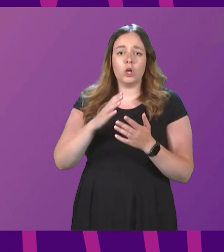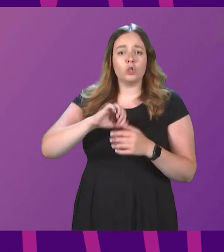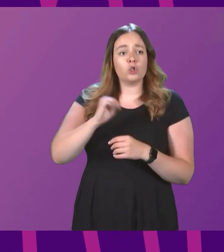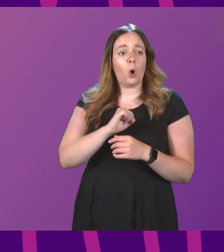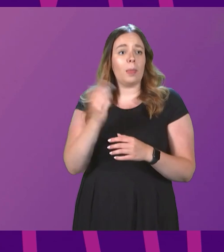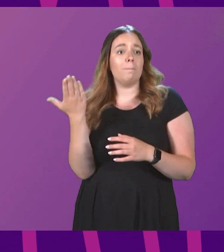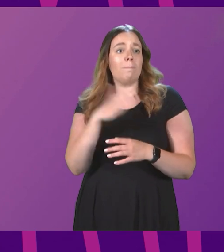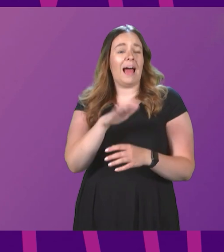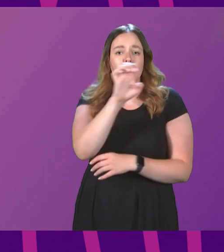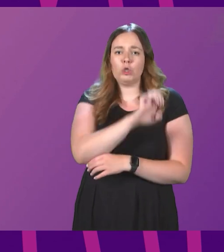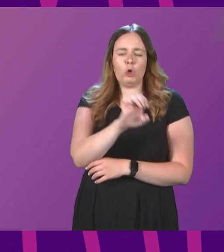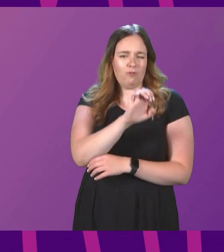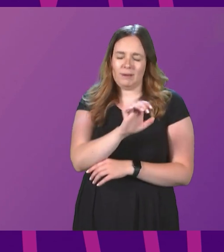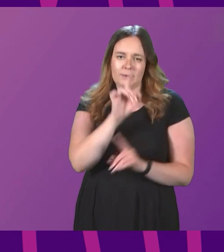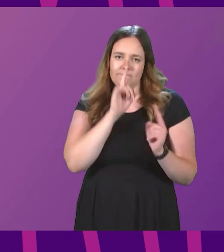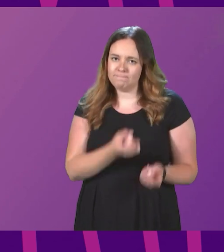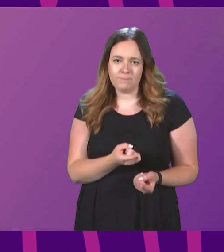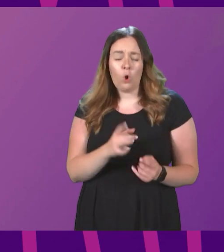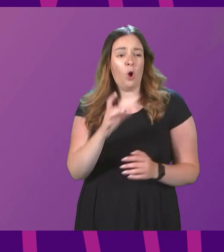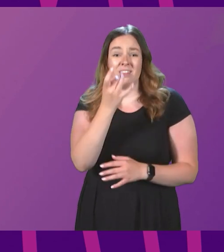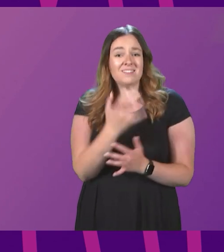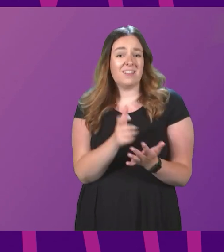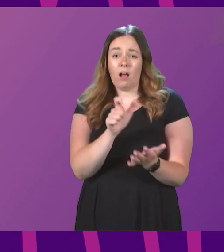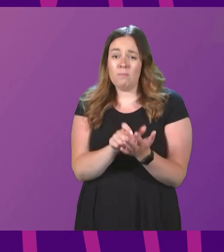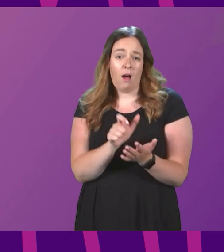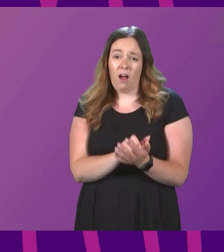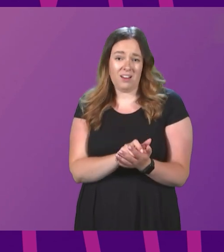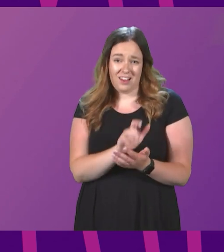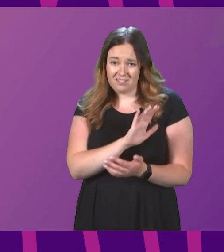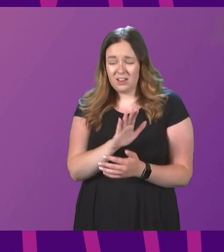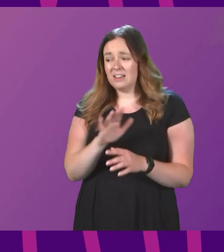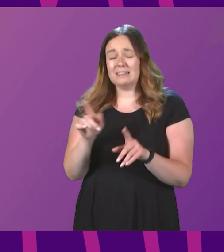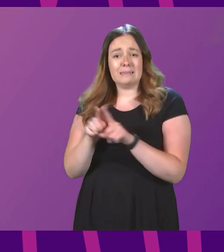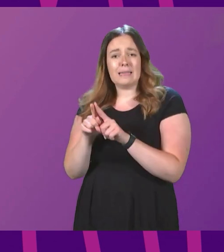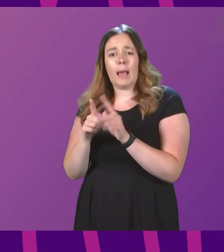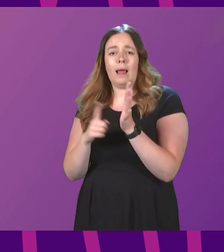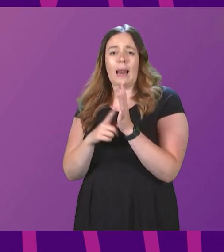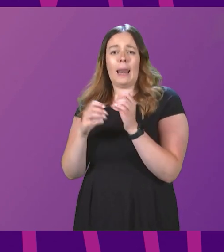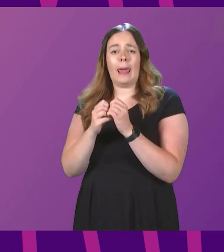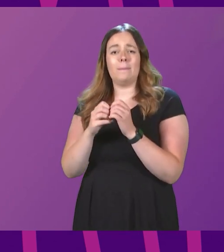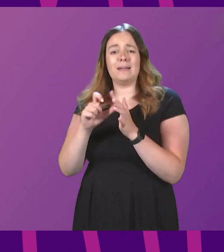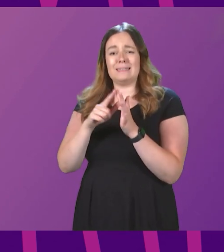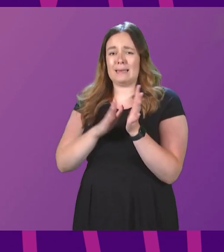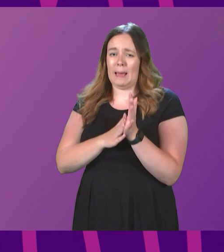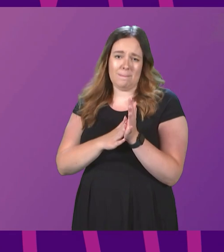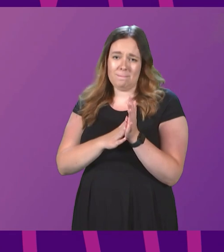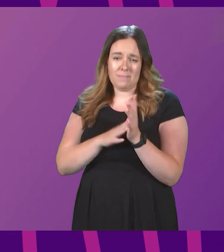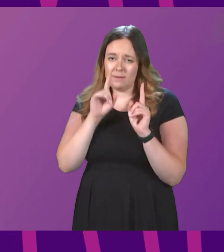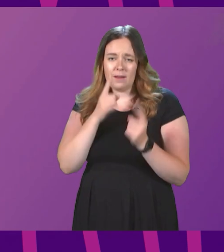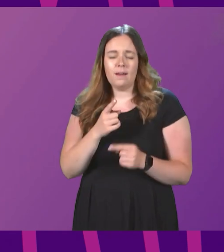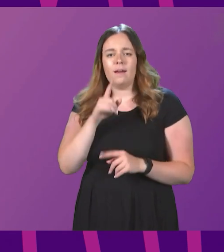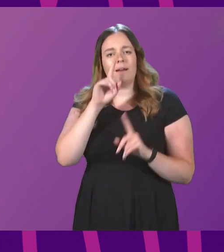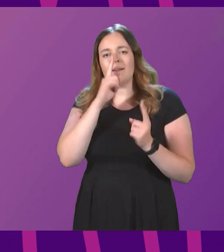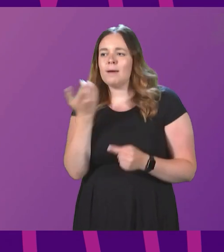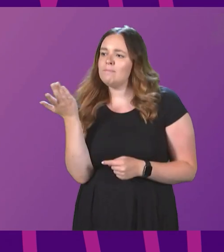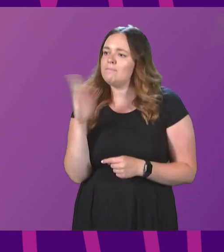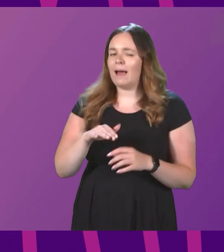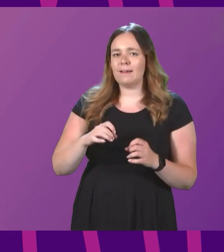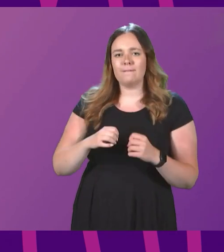back into the European Union or even the single market, and neither will the Liberal Democrats. They won't restore freedom